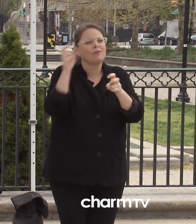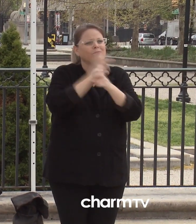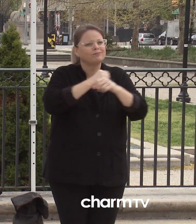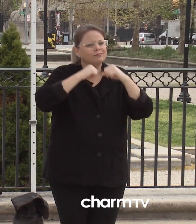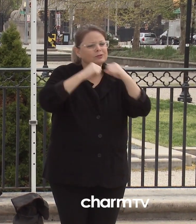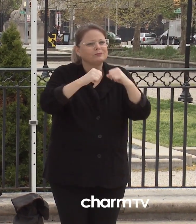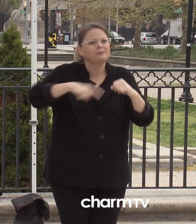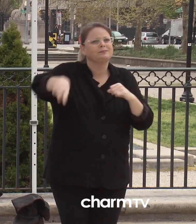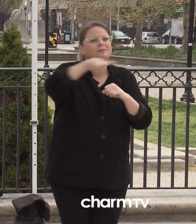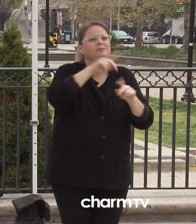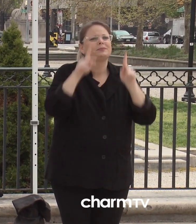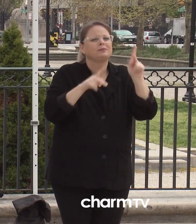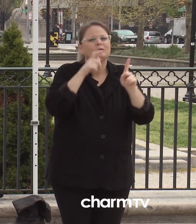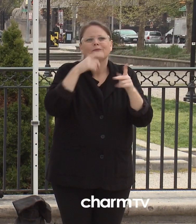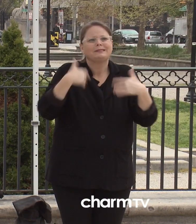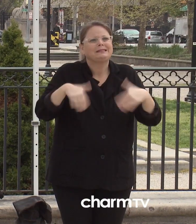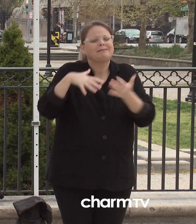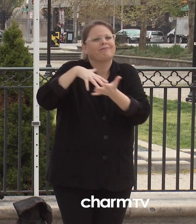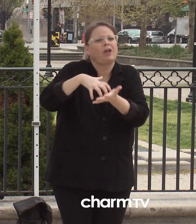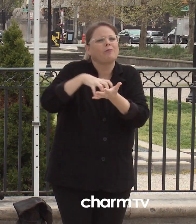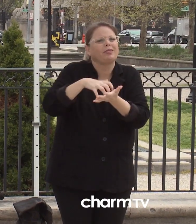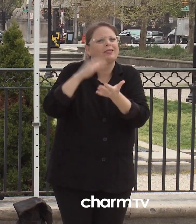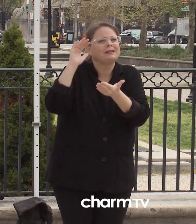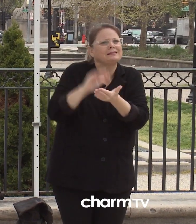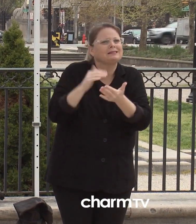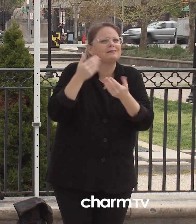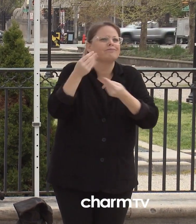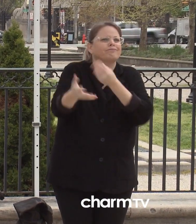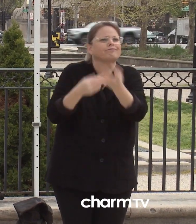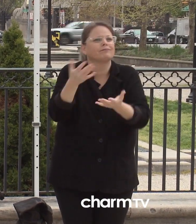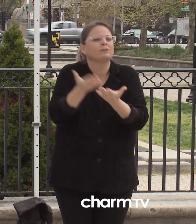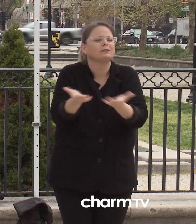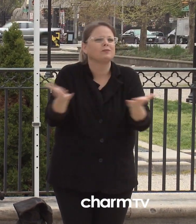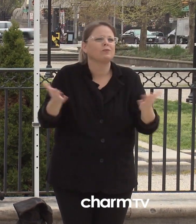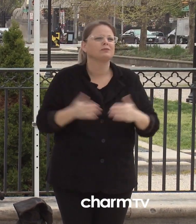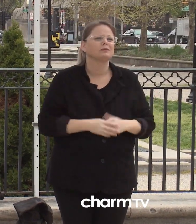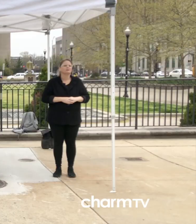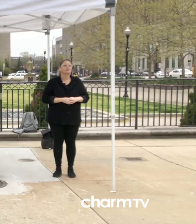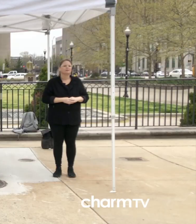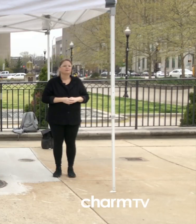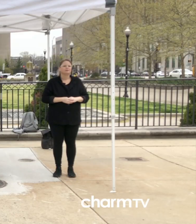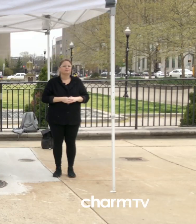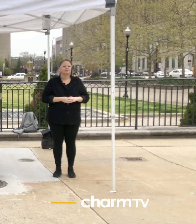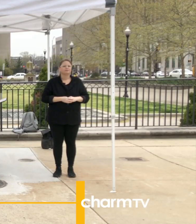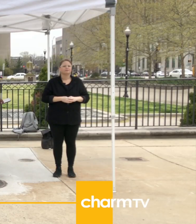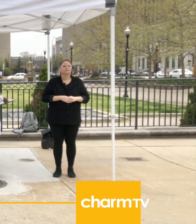Anthony from the Mayor's Office of Homeless Services to provide an update on our homeless population and COVID-19.